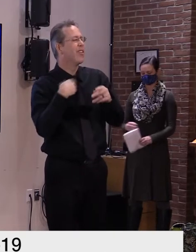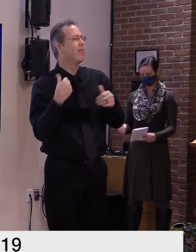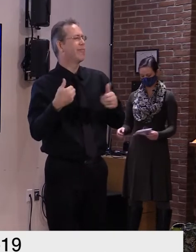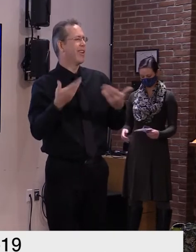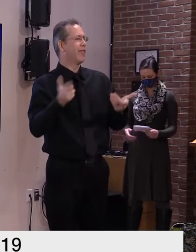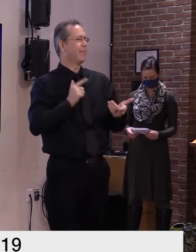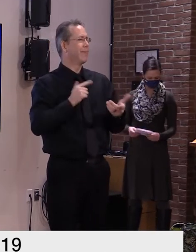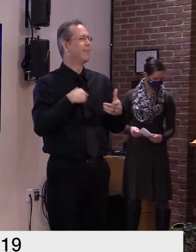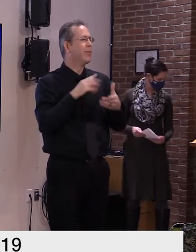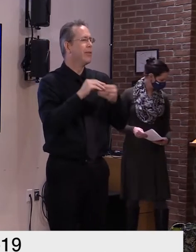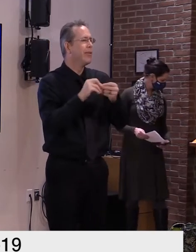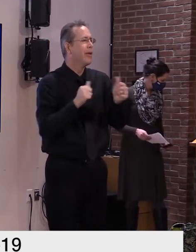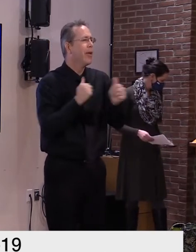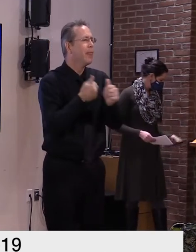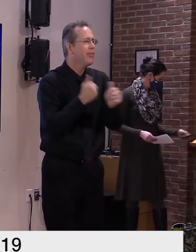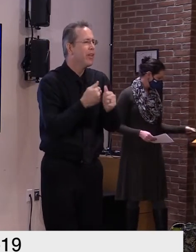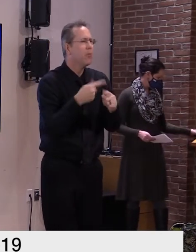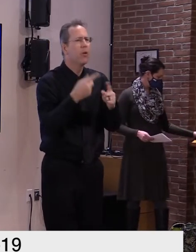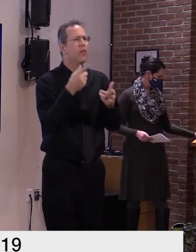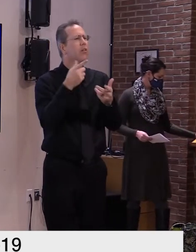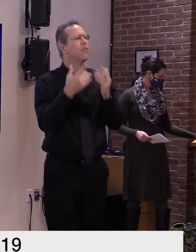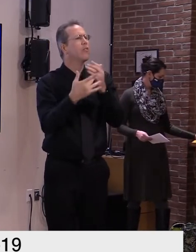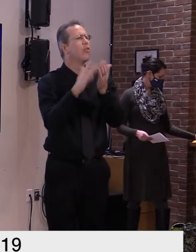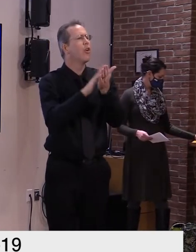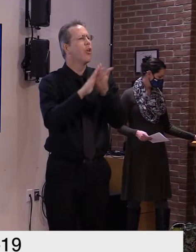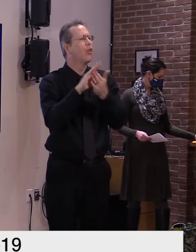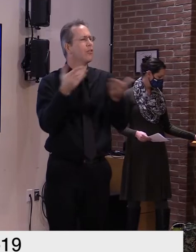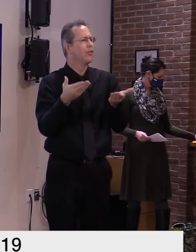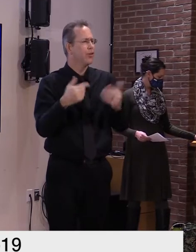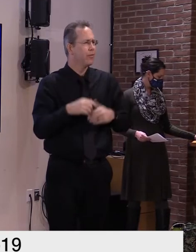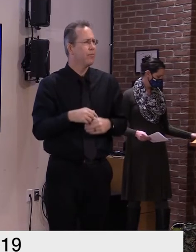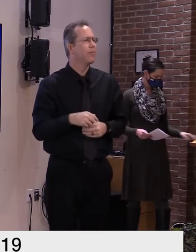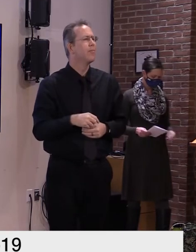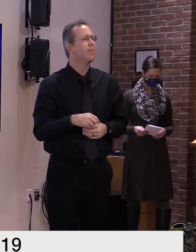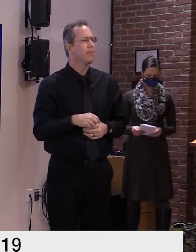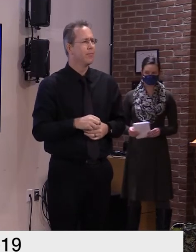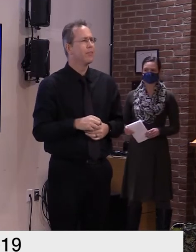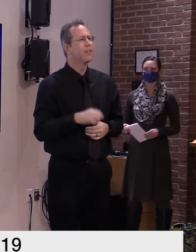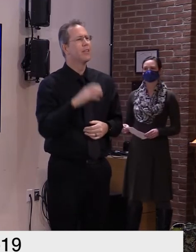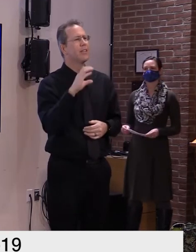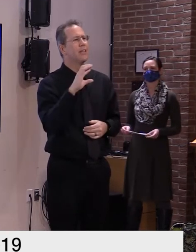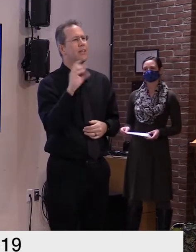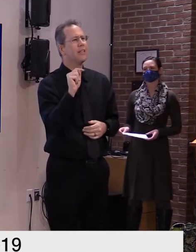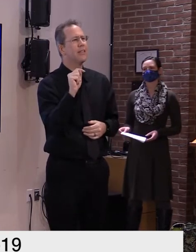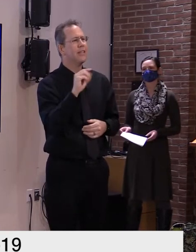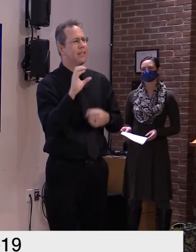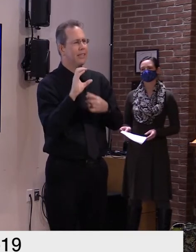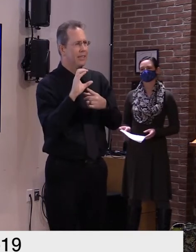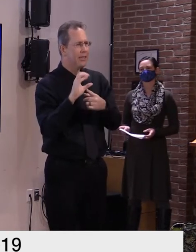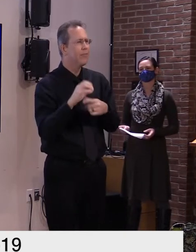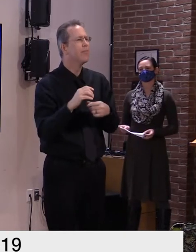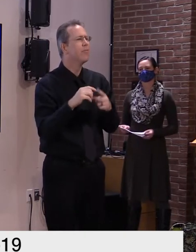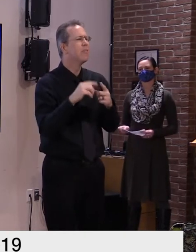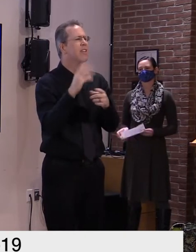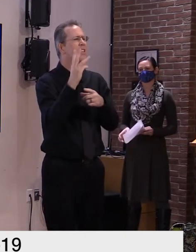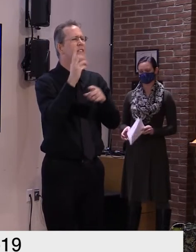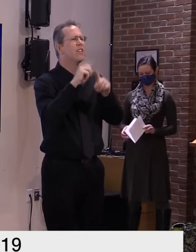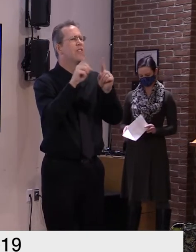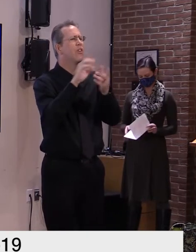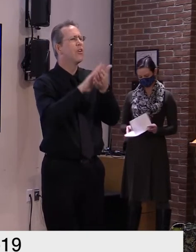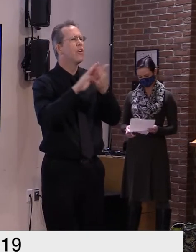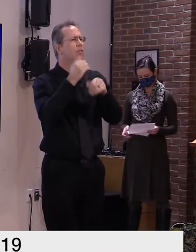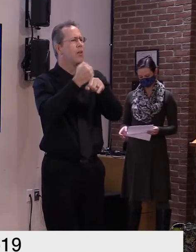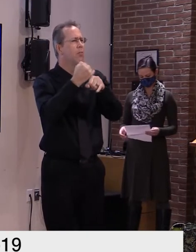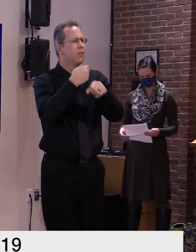education or cte system in vermont we have 16 different cte centers around the state and i'll highlight the work